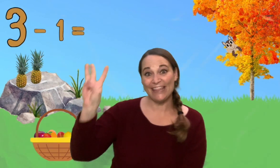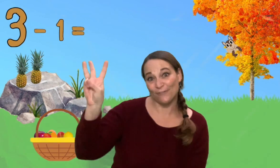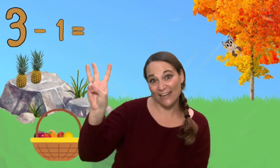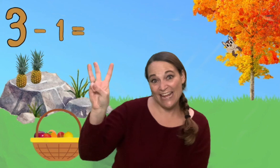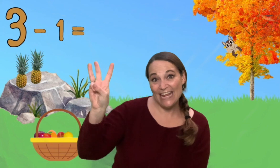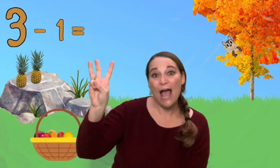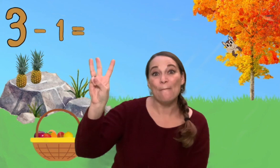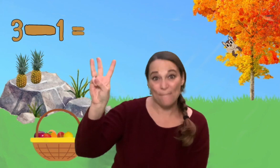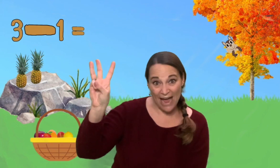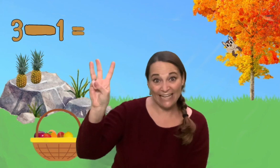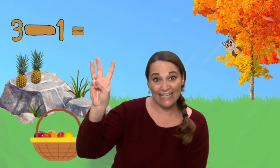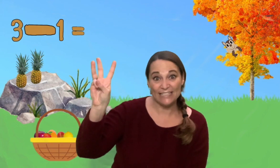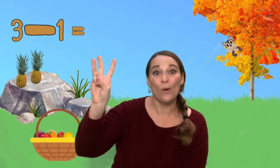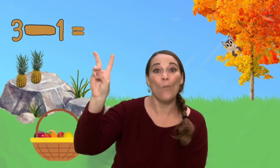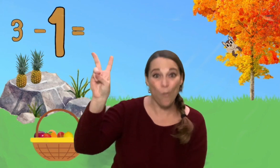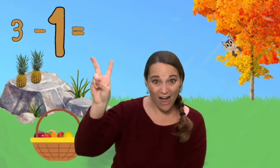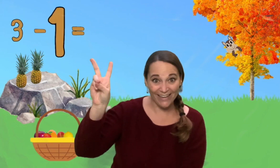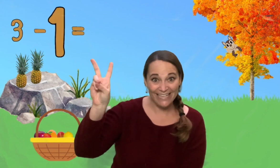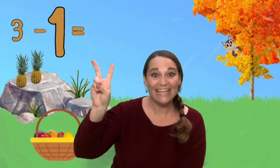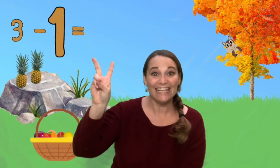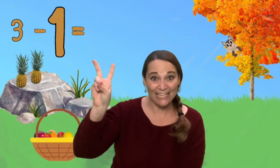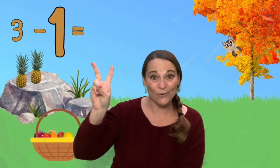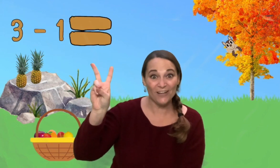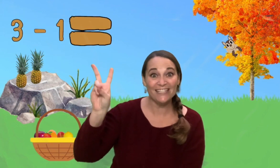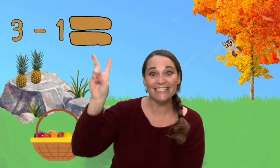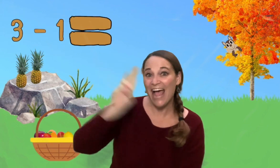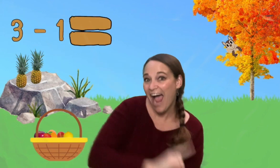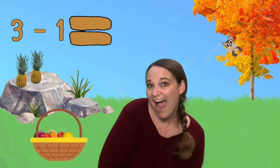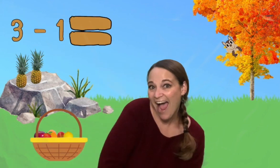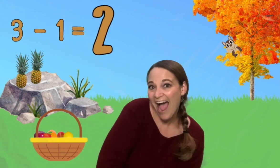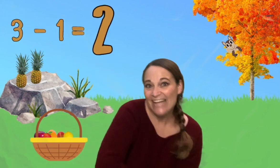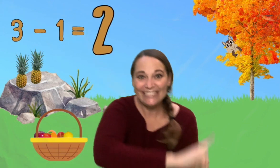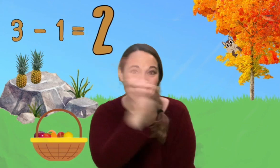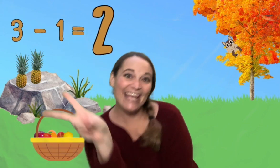Three minus one equals two.